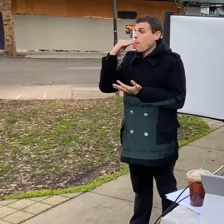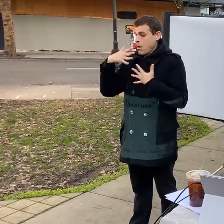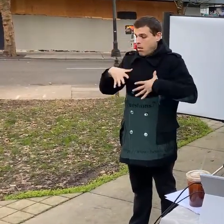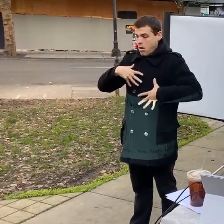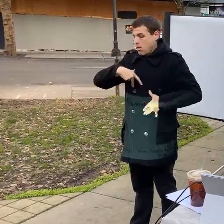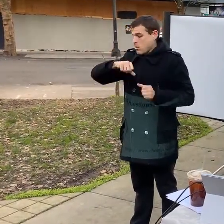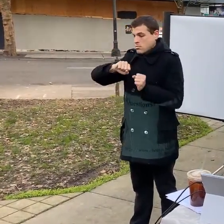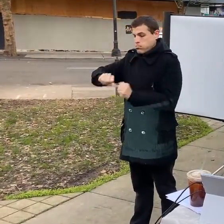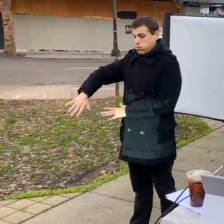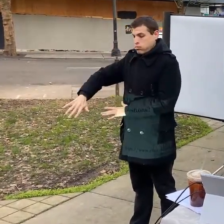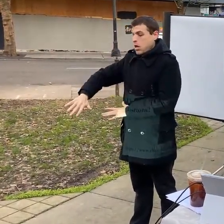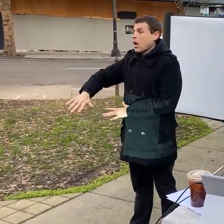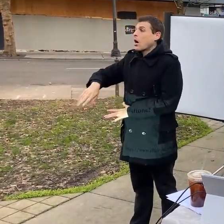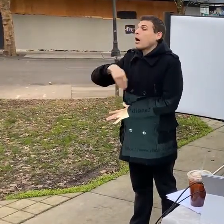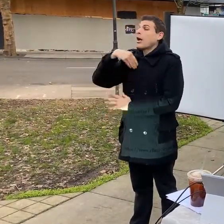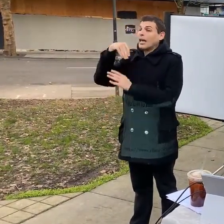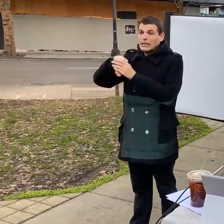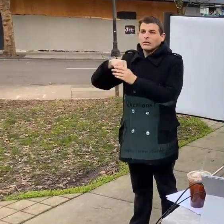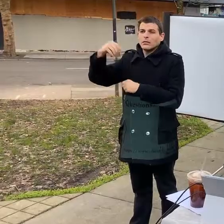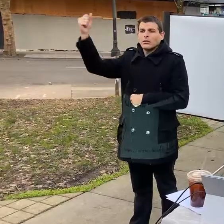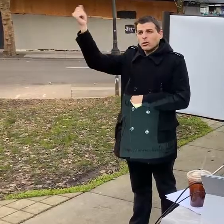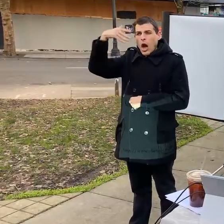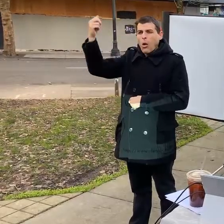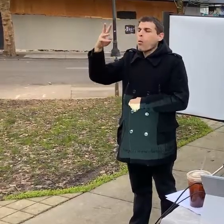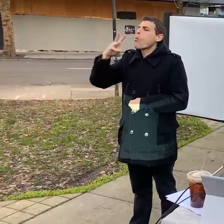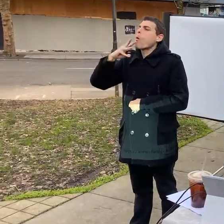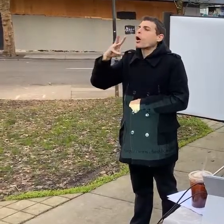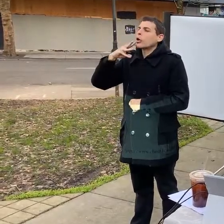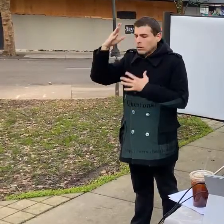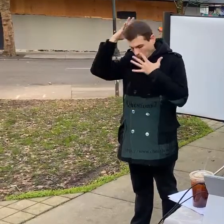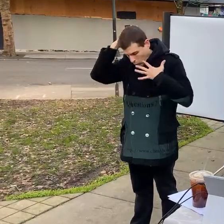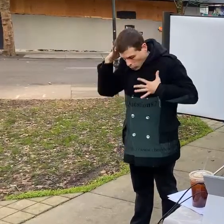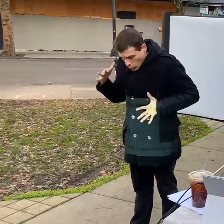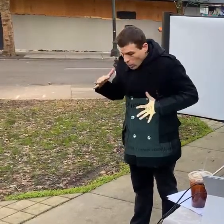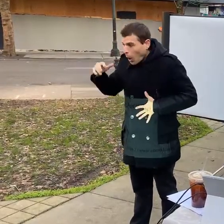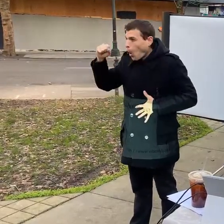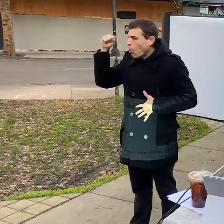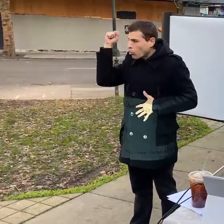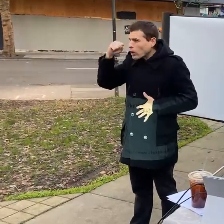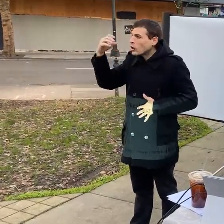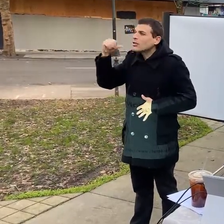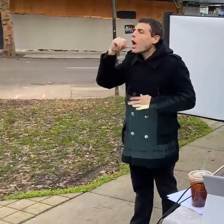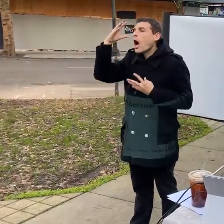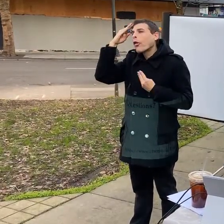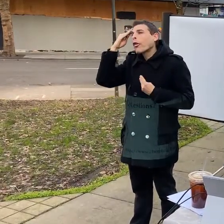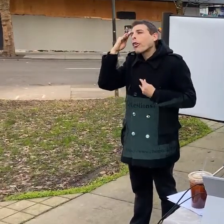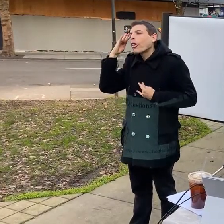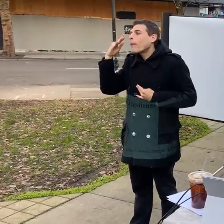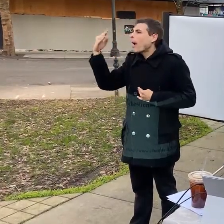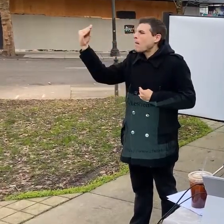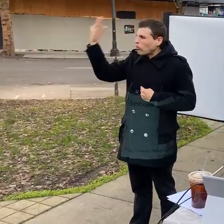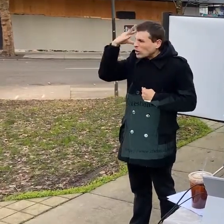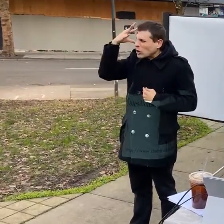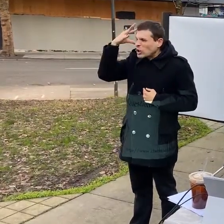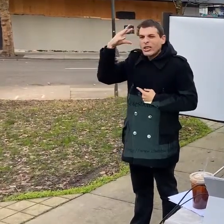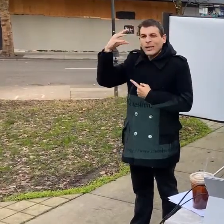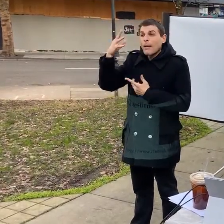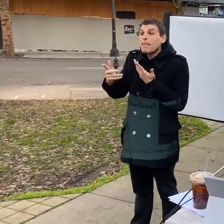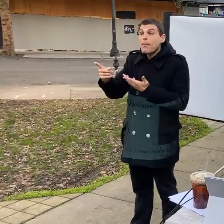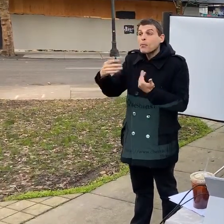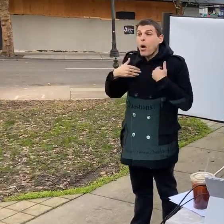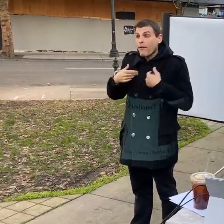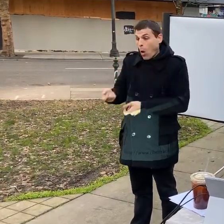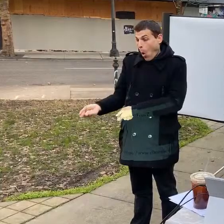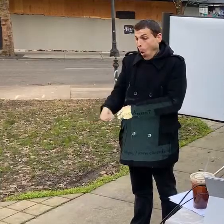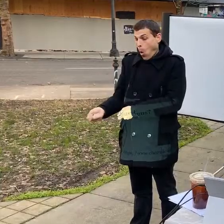water is your best friend um high pressure because it'll force things off if you've got a hose